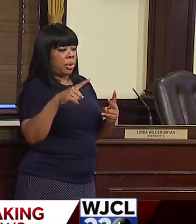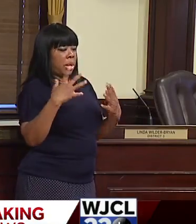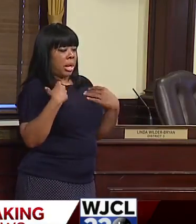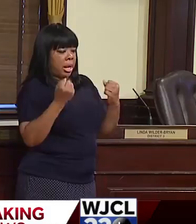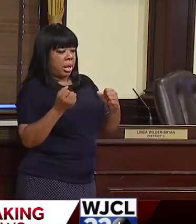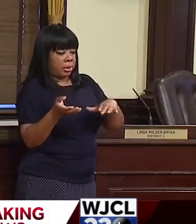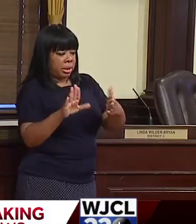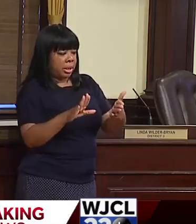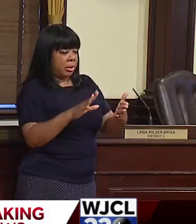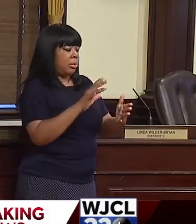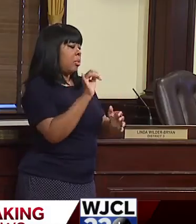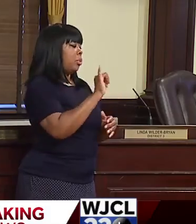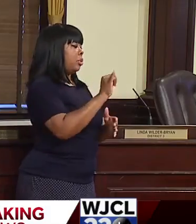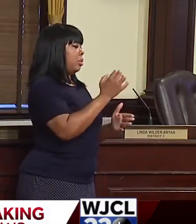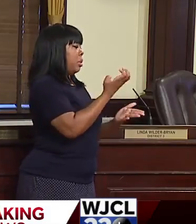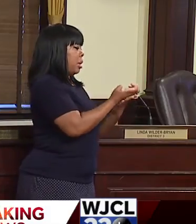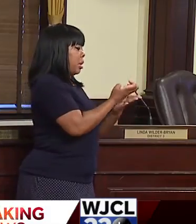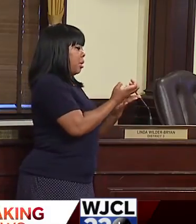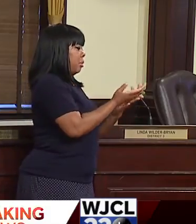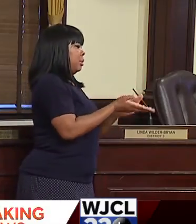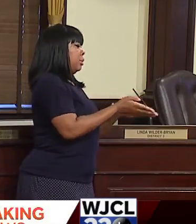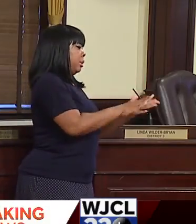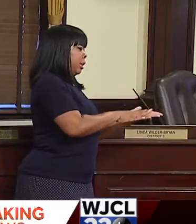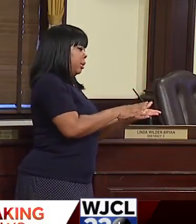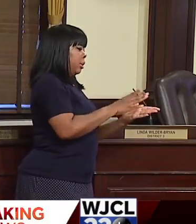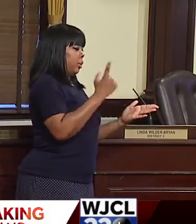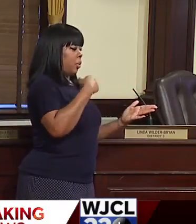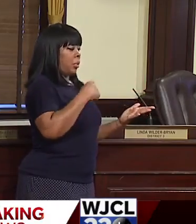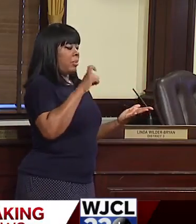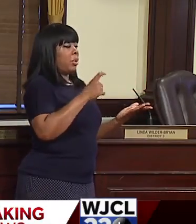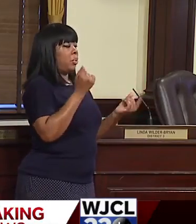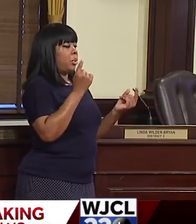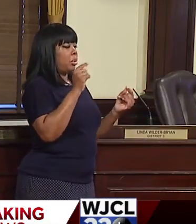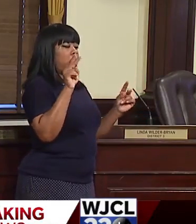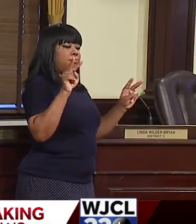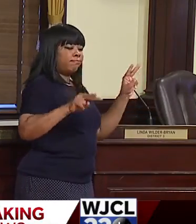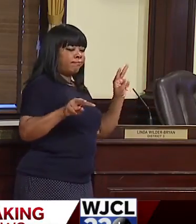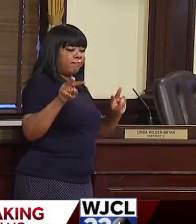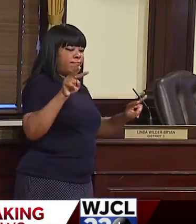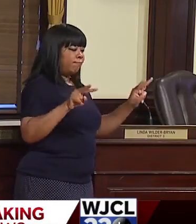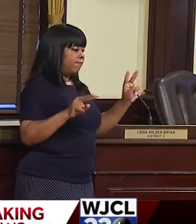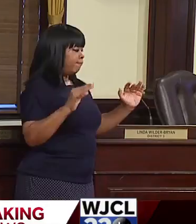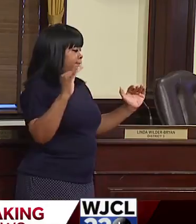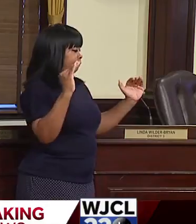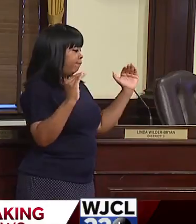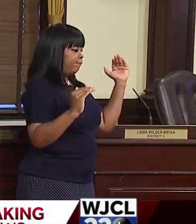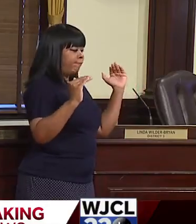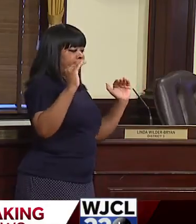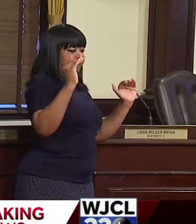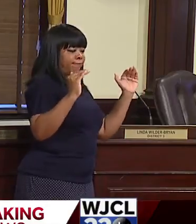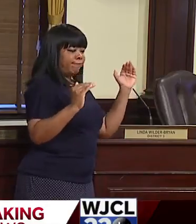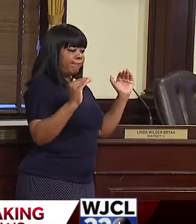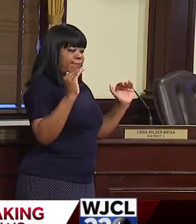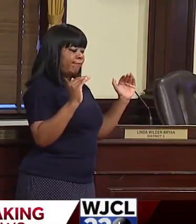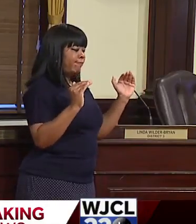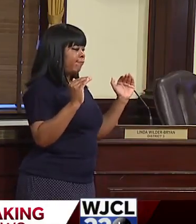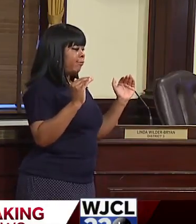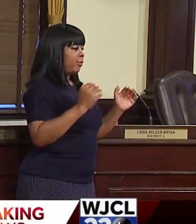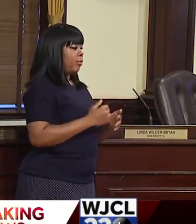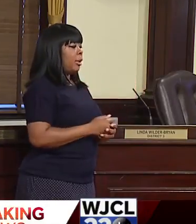death. And you know, we just have to we have to balance both of them. And so we have heard consistently